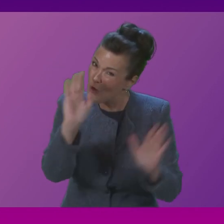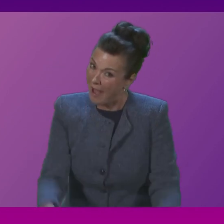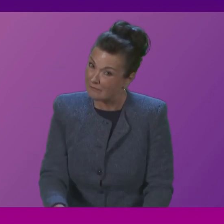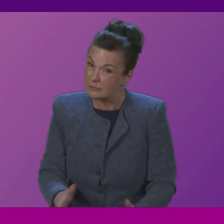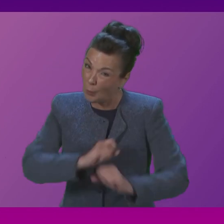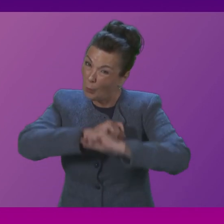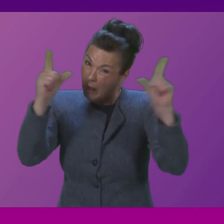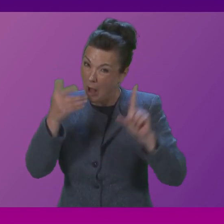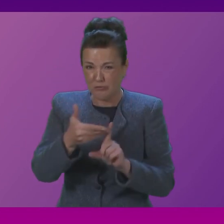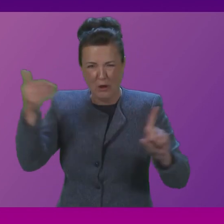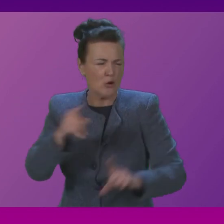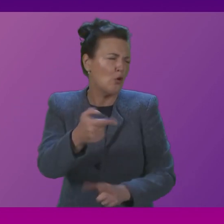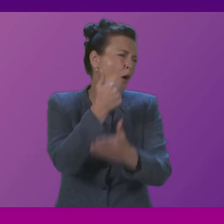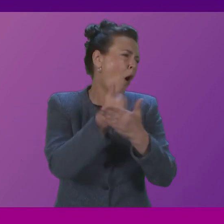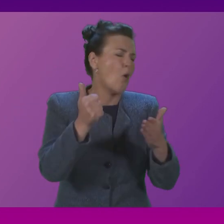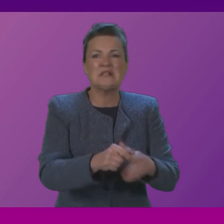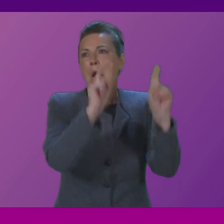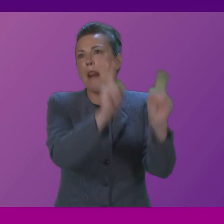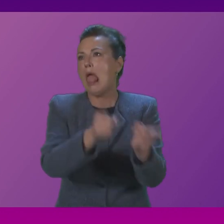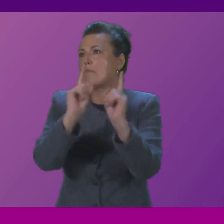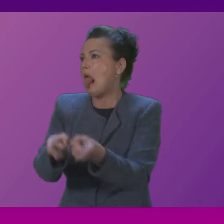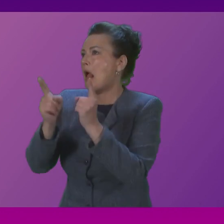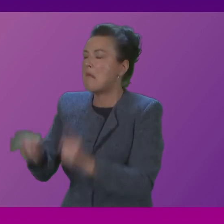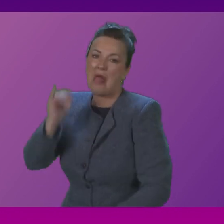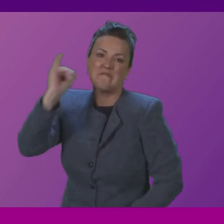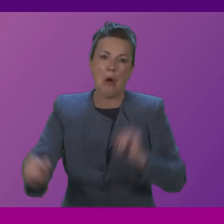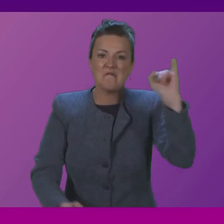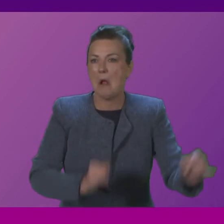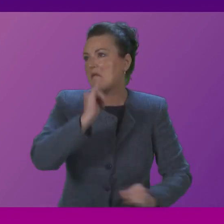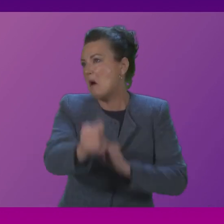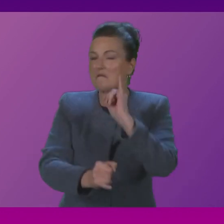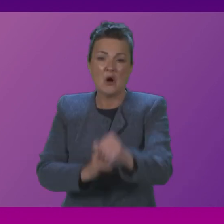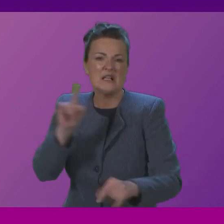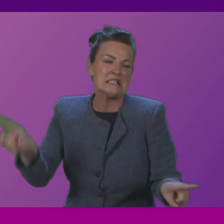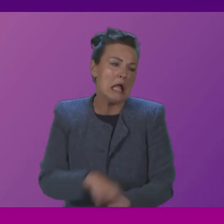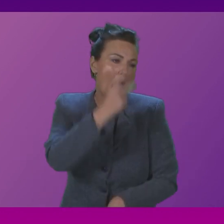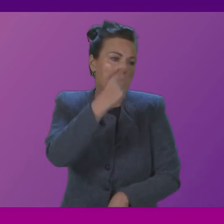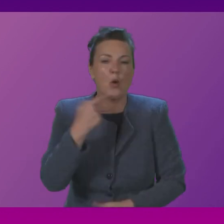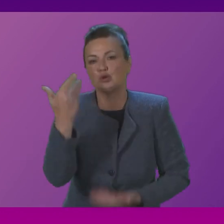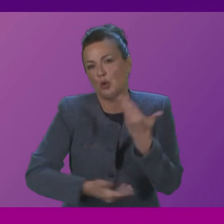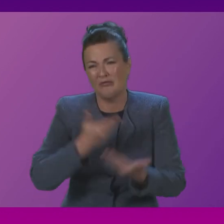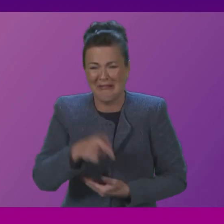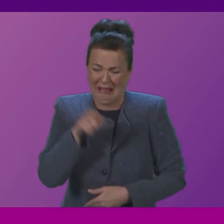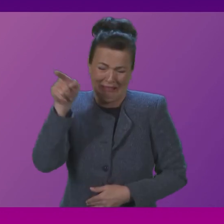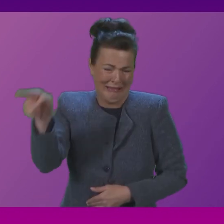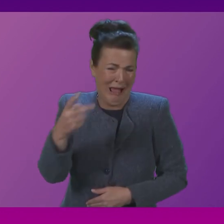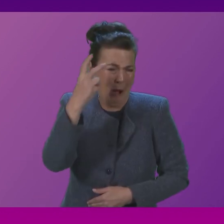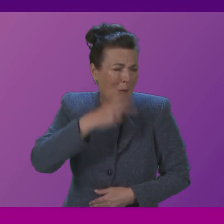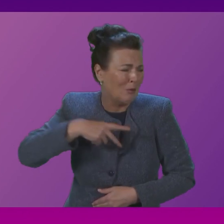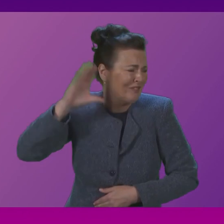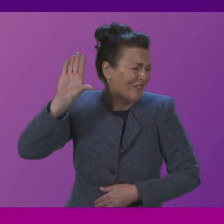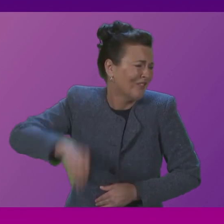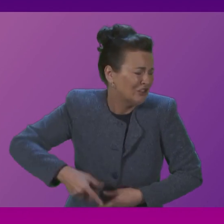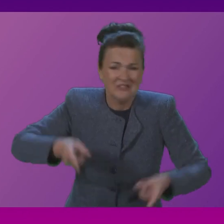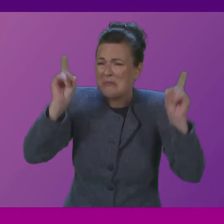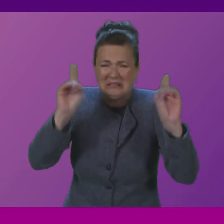Always somebody else to blame. Always somebody else's fault. The same old soundbite and the same old script from this tired First Minister. But she